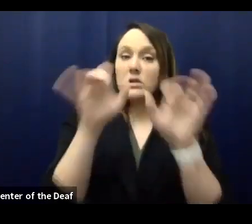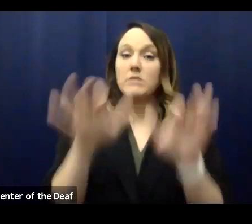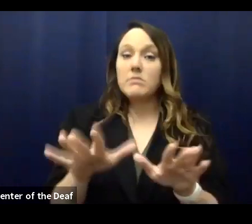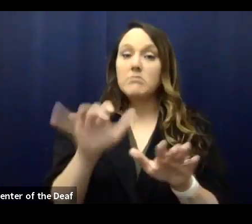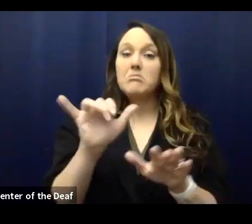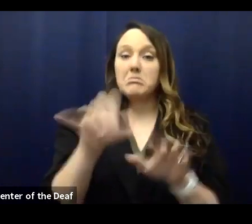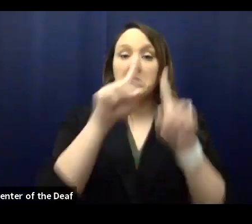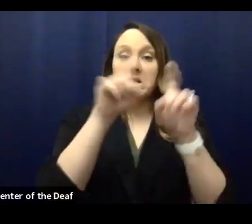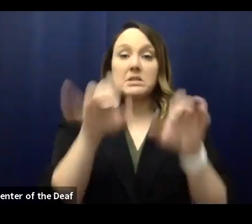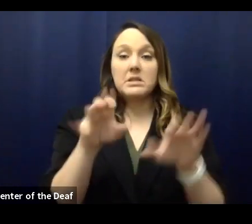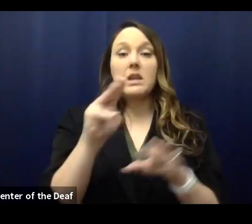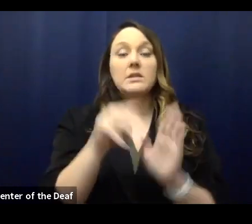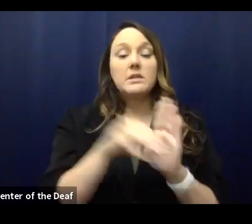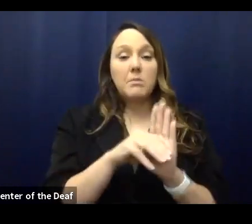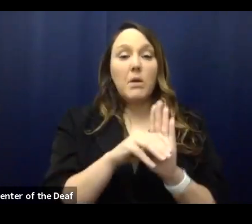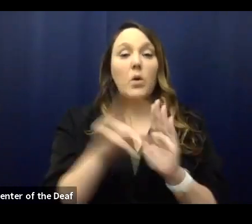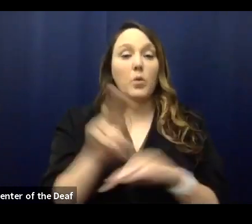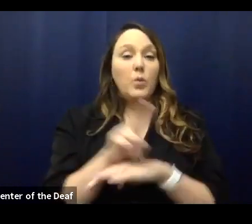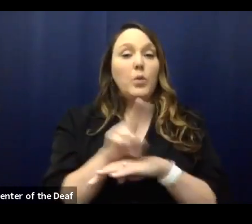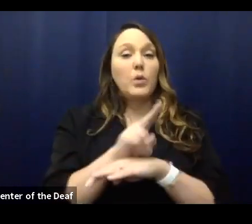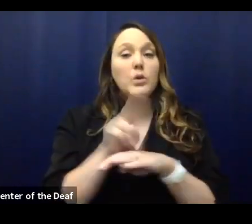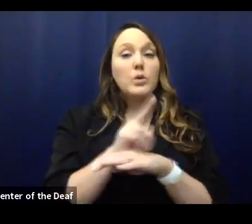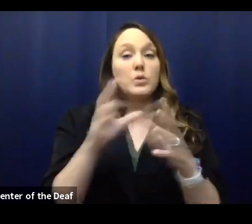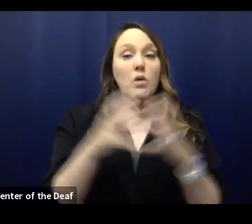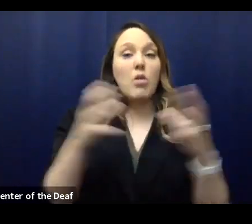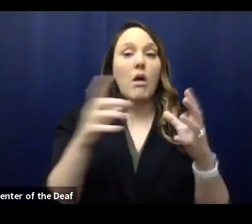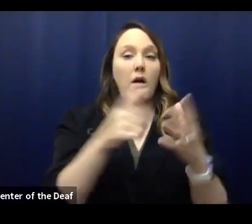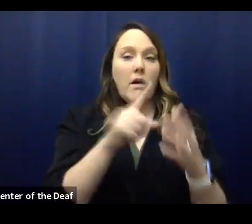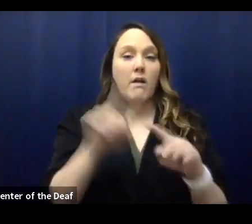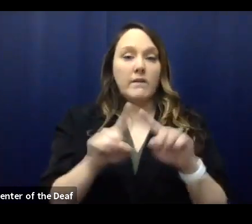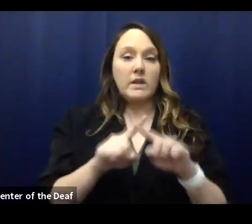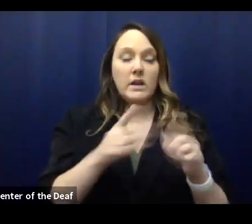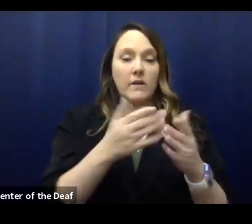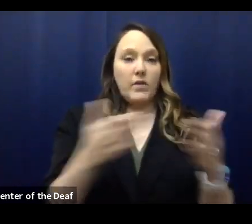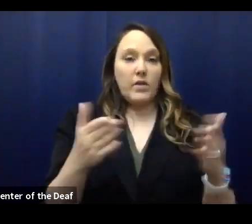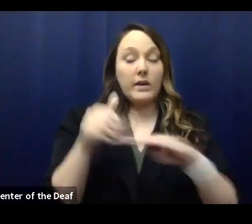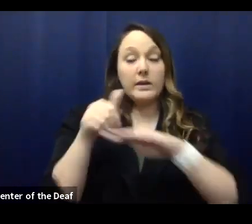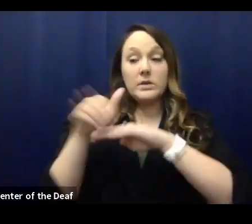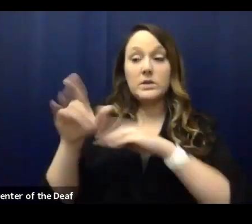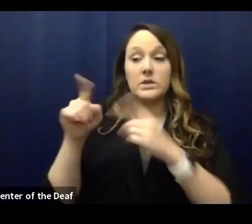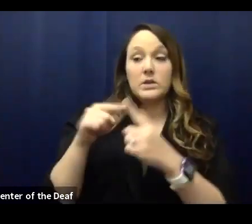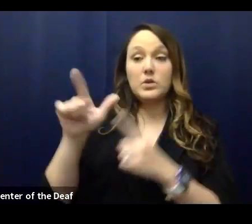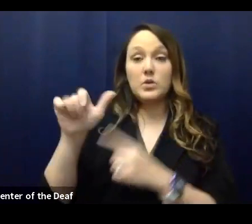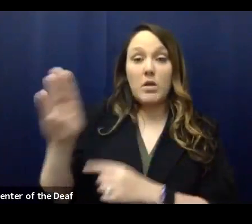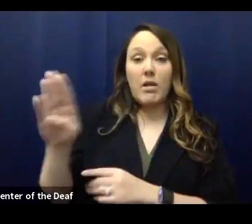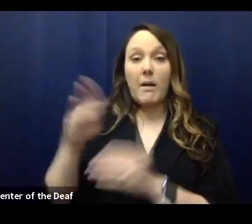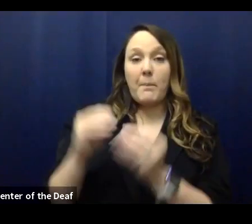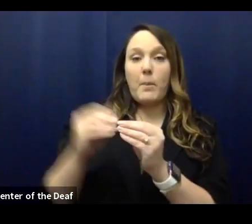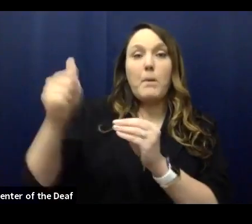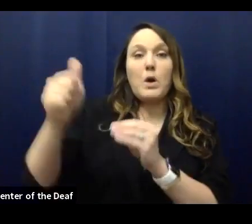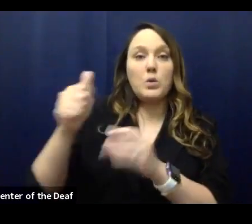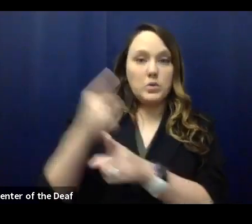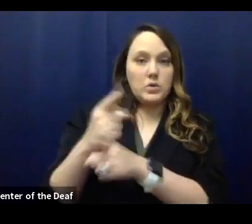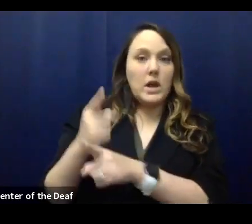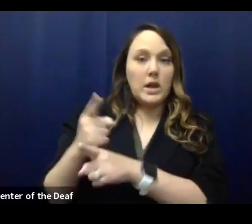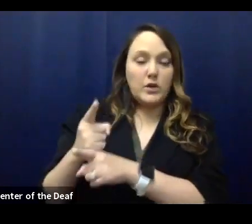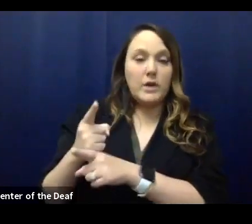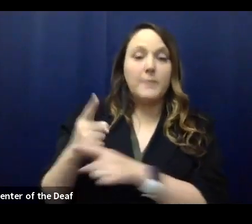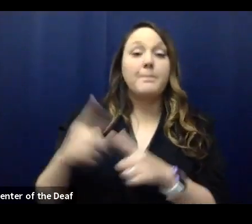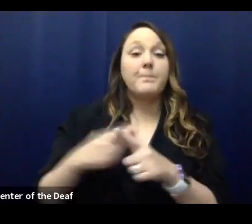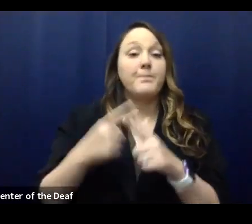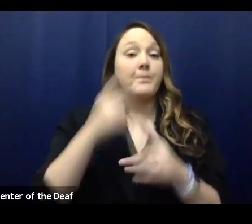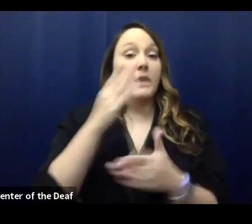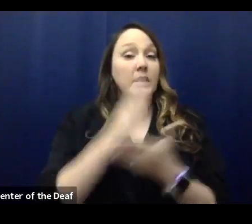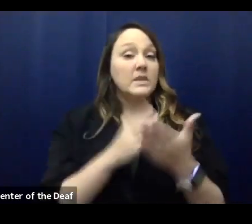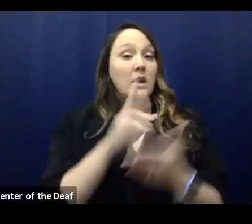use for lots of other things. So those specific tests that get sent away to the laboratories are the most accurate. And then some of the